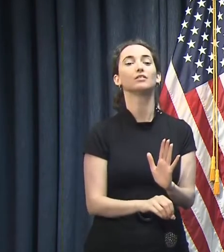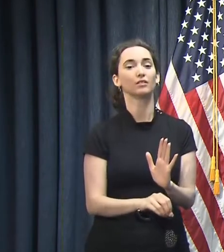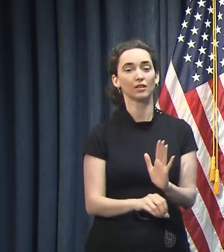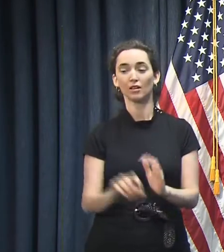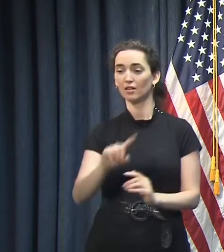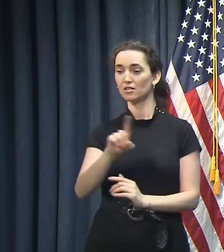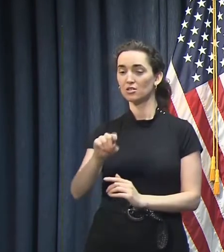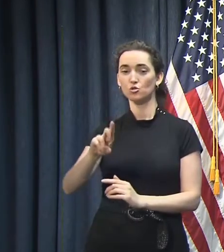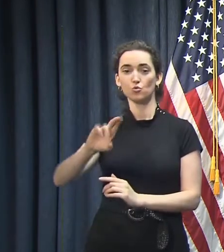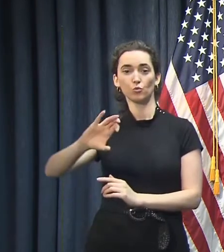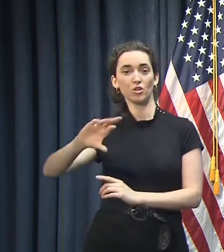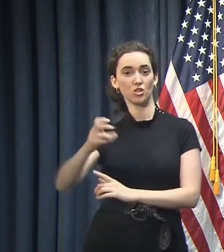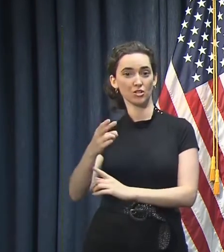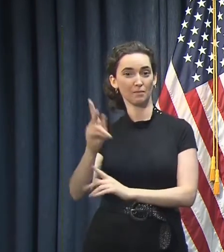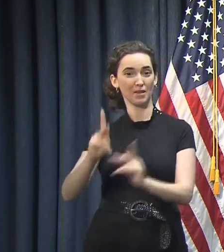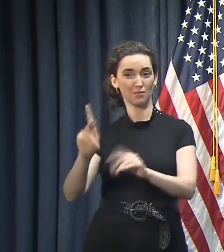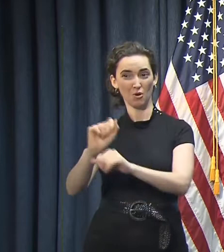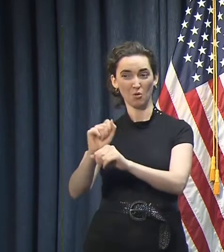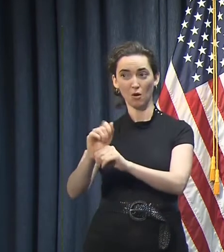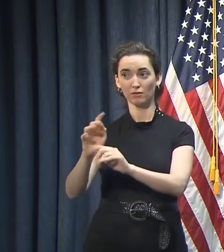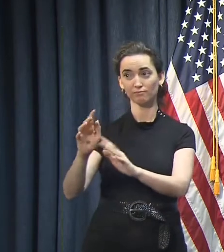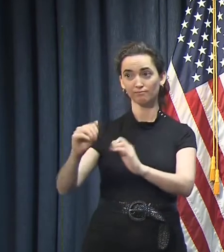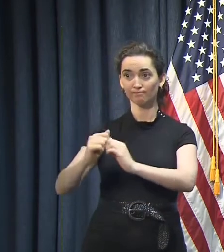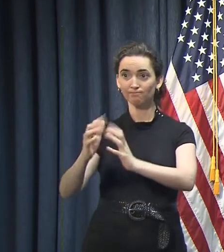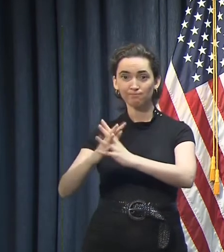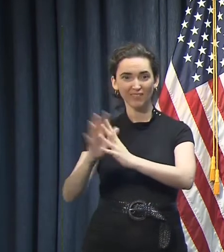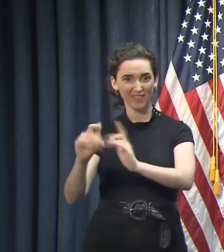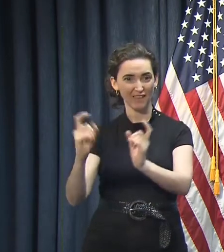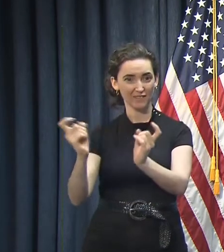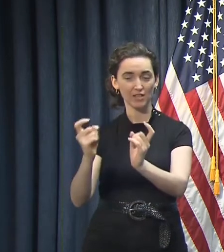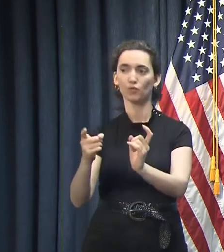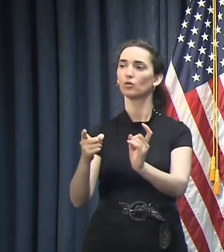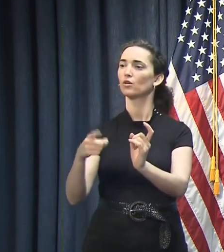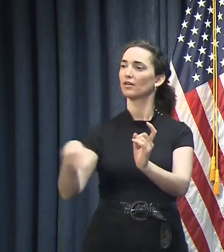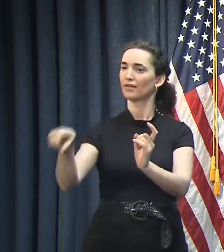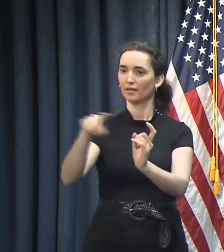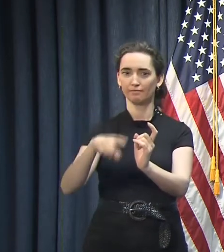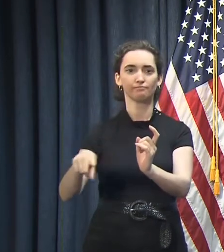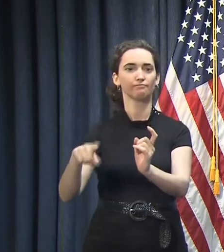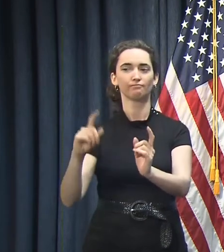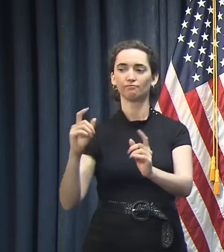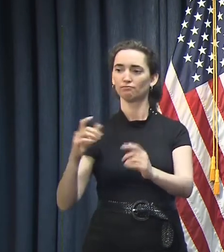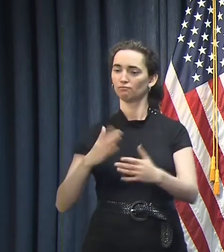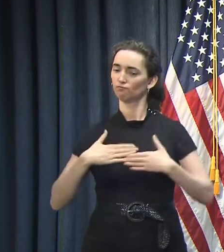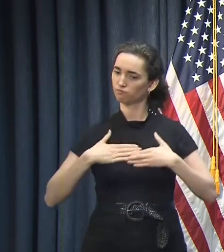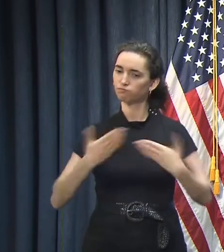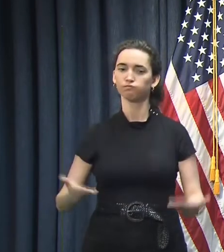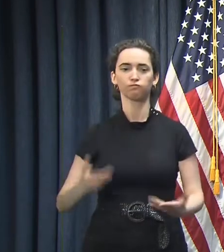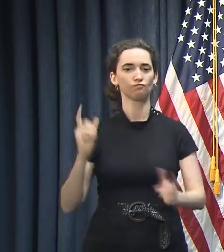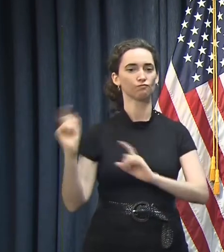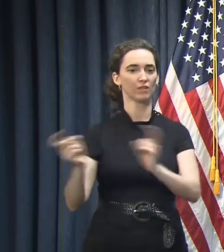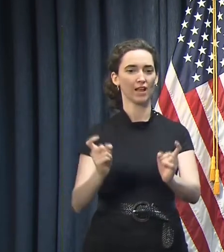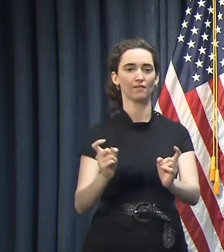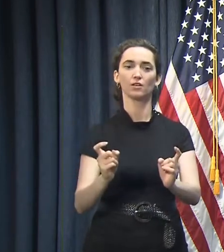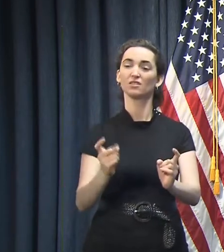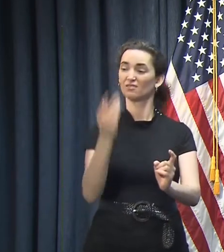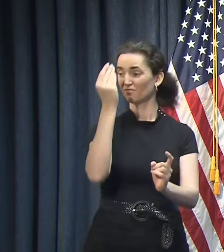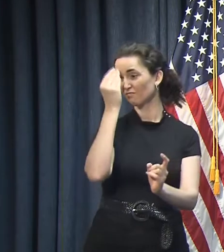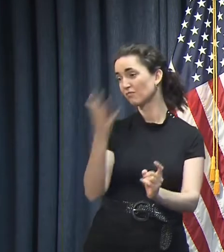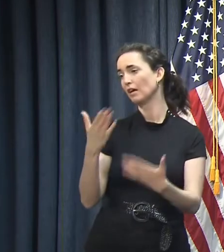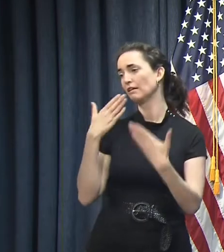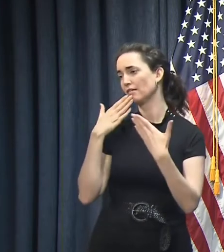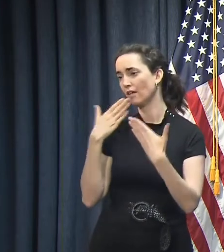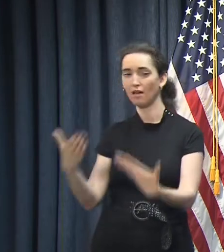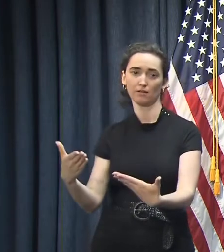of the Zurich folks and so wanted to call them out on that and just let them know how much we appreciate